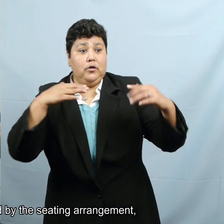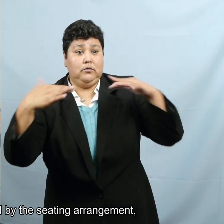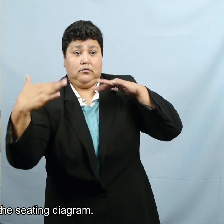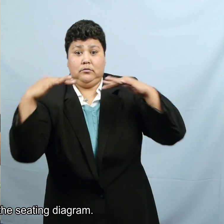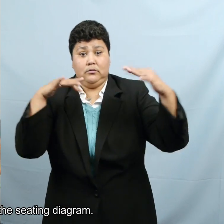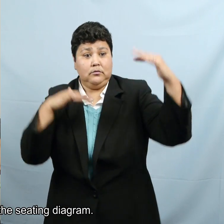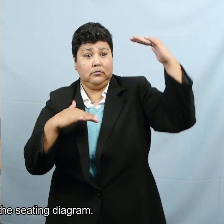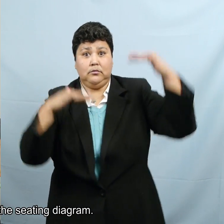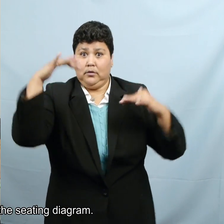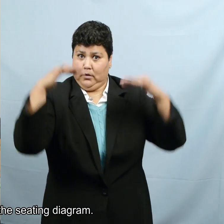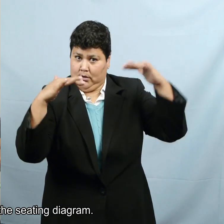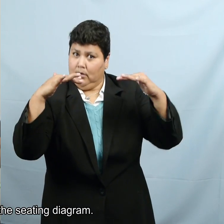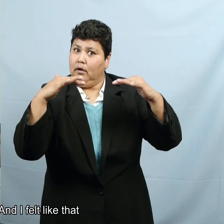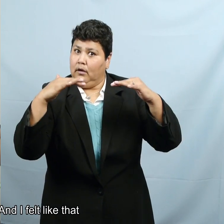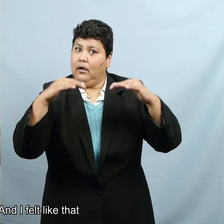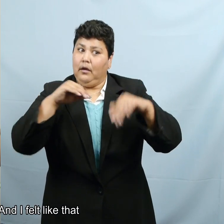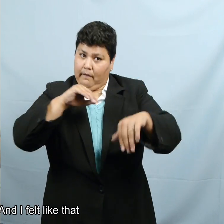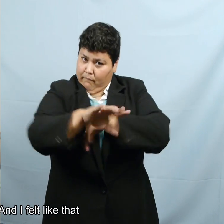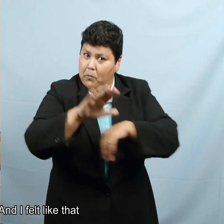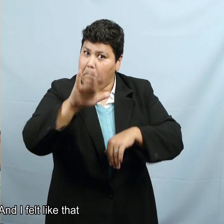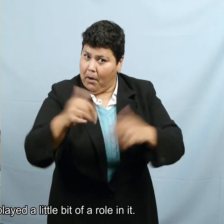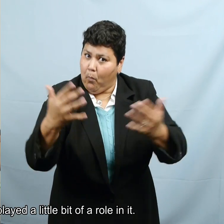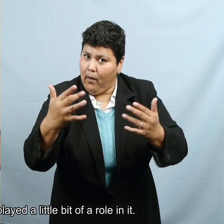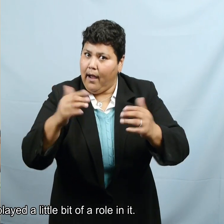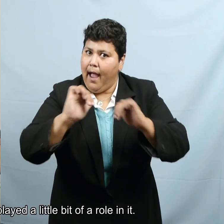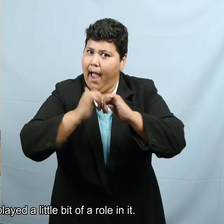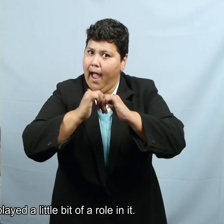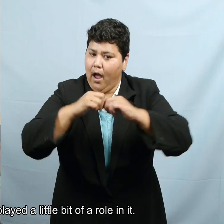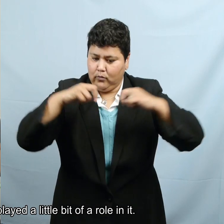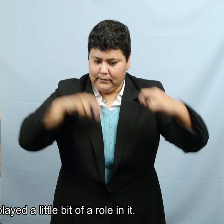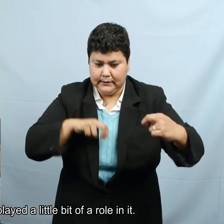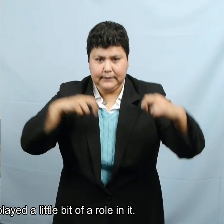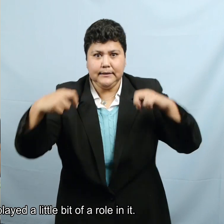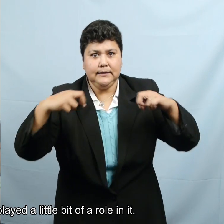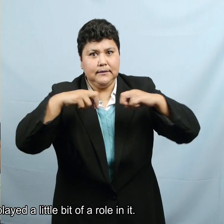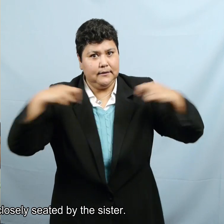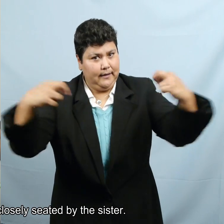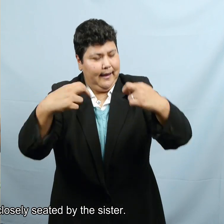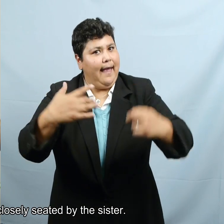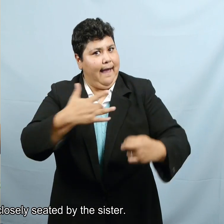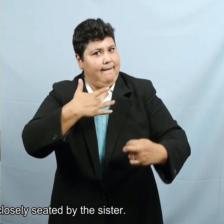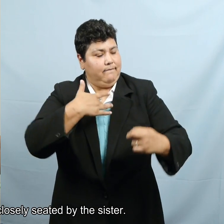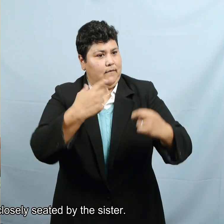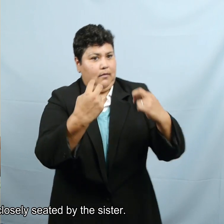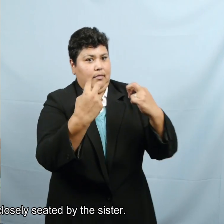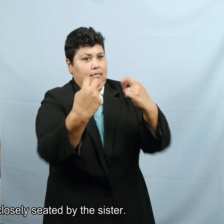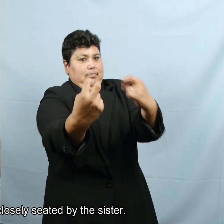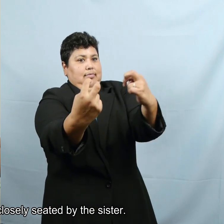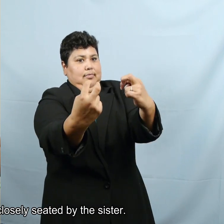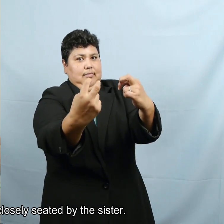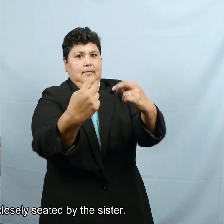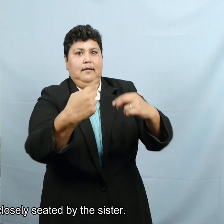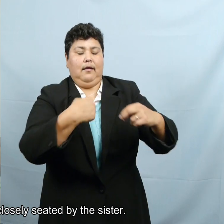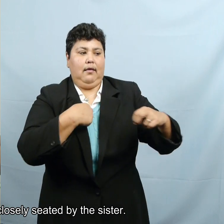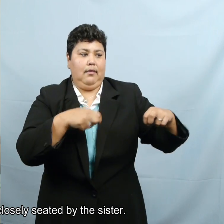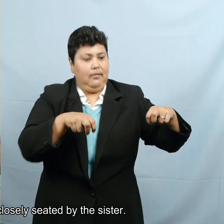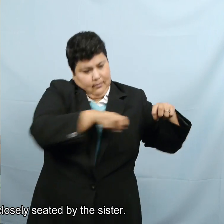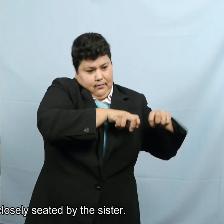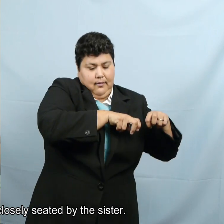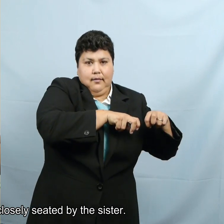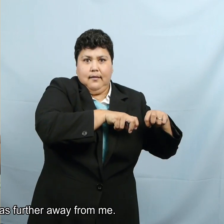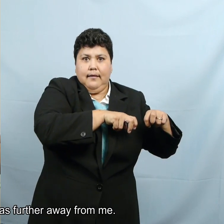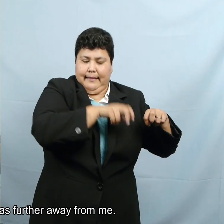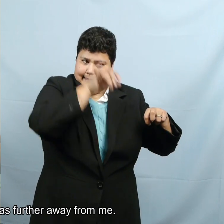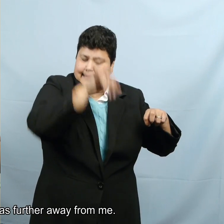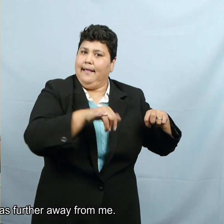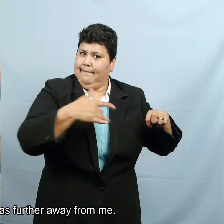arrangement, by the seating diagram and I felt like that might have played a little bit of a role in it. I was too closely seated by the